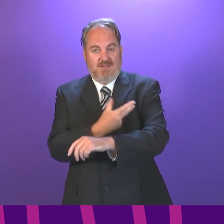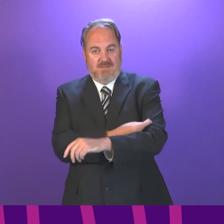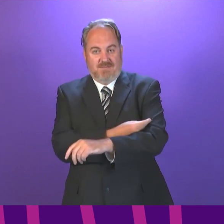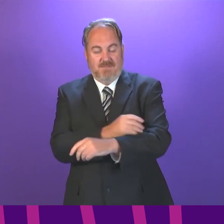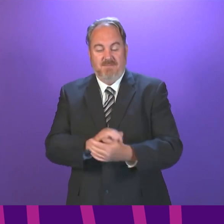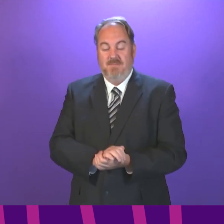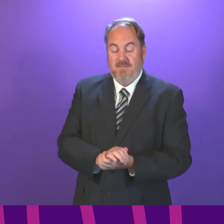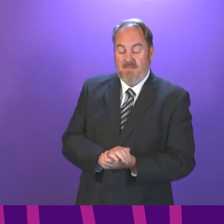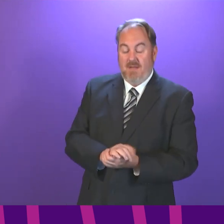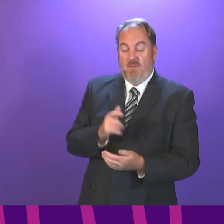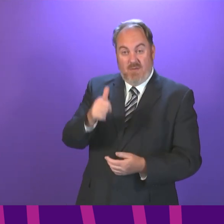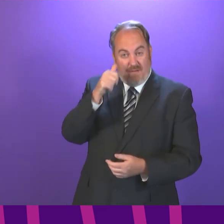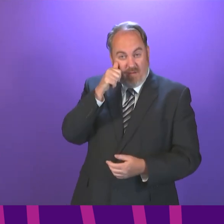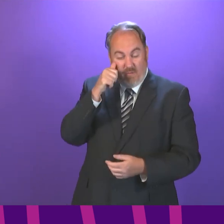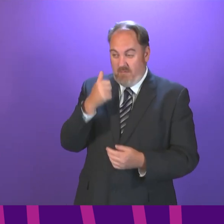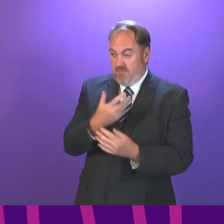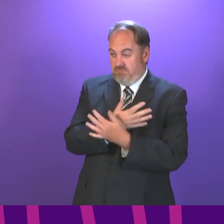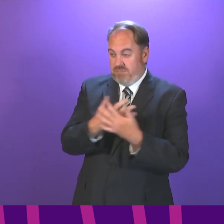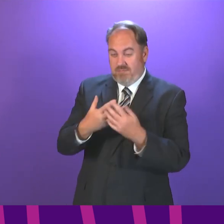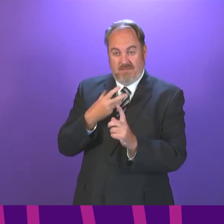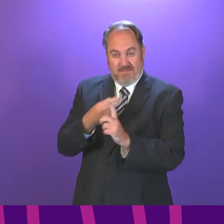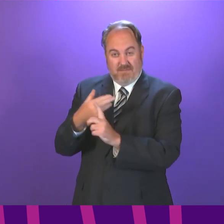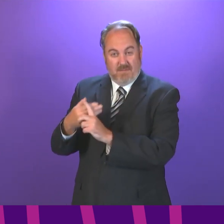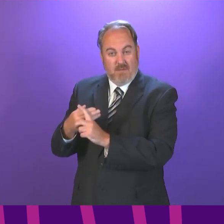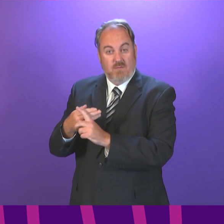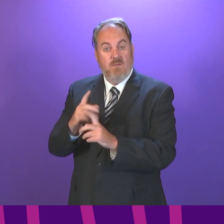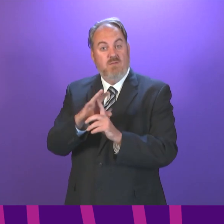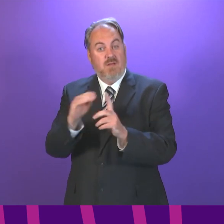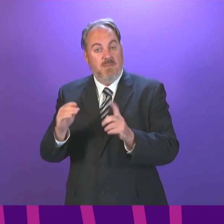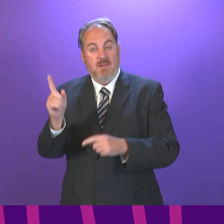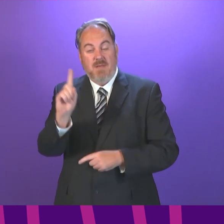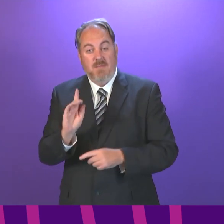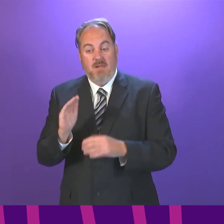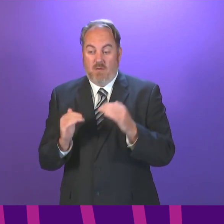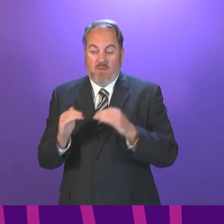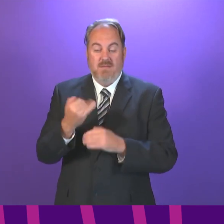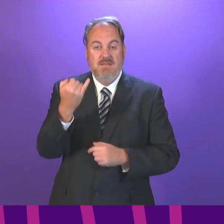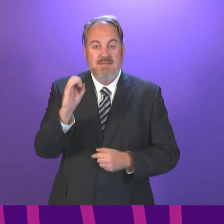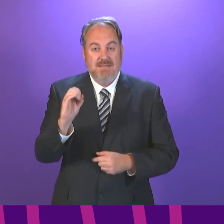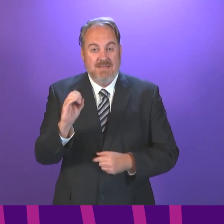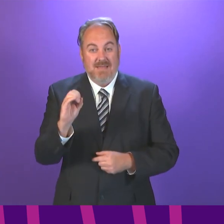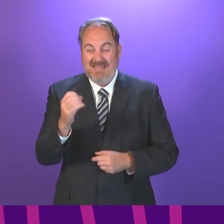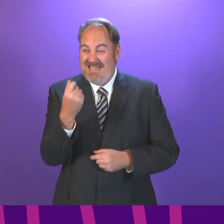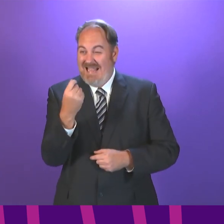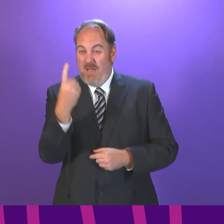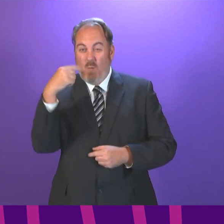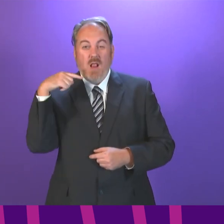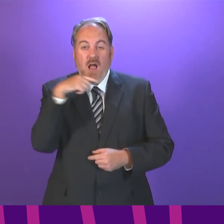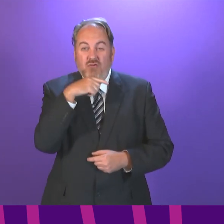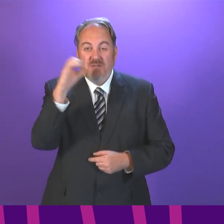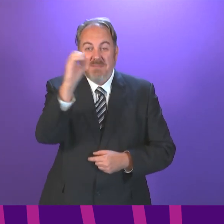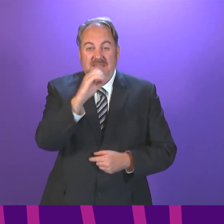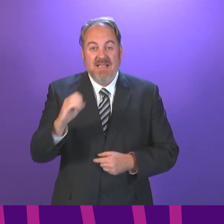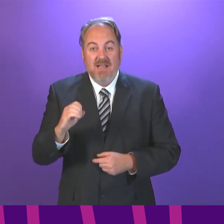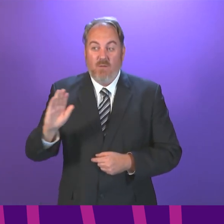had both doses of vaccine, and indeed for those over 60, take-up for both doses is as close to 100 per cent